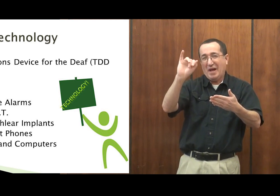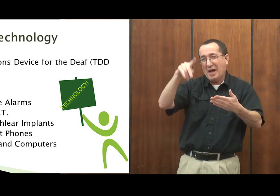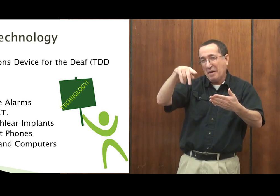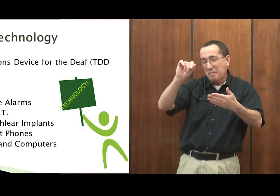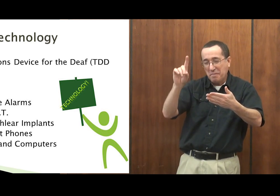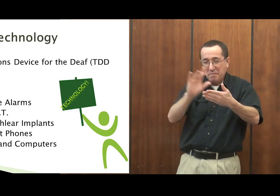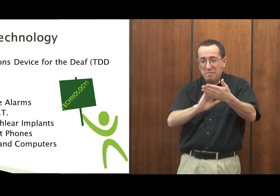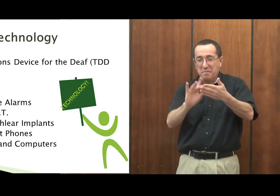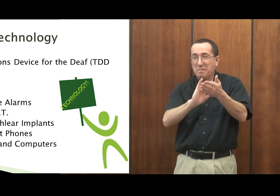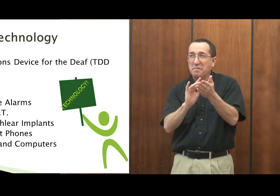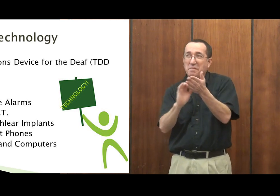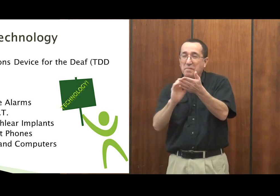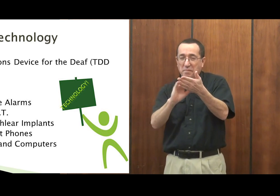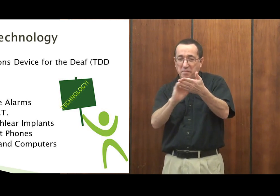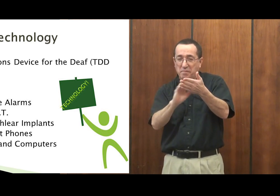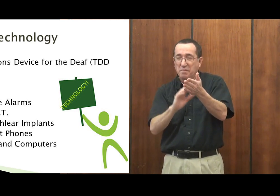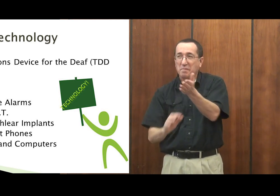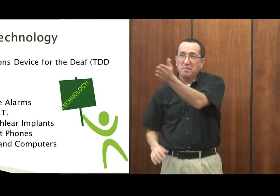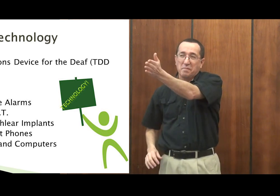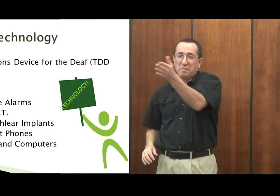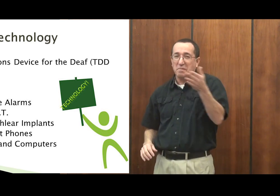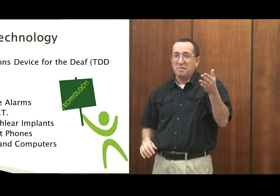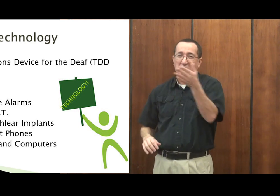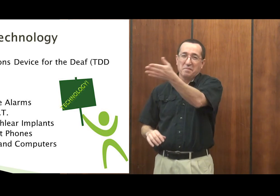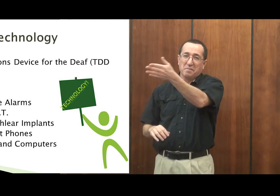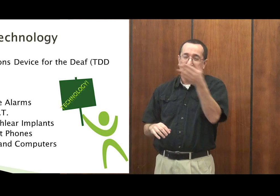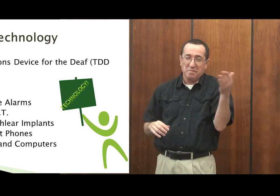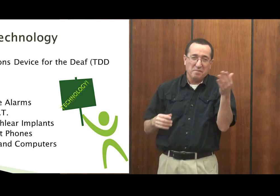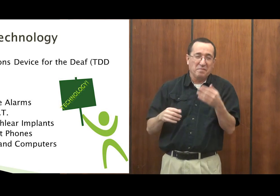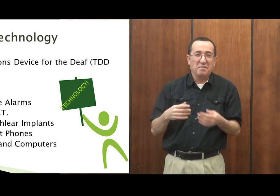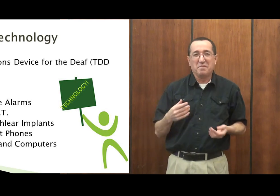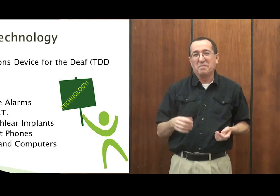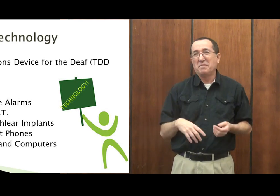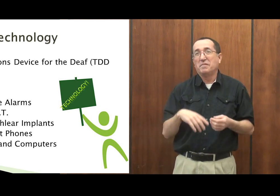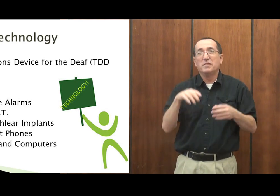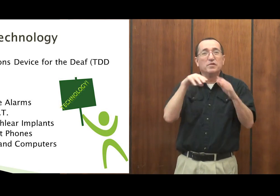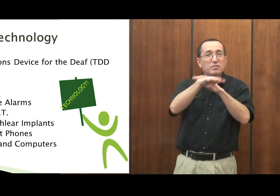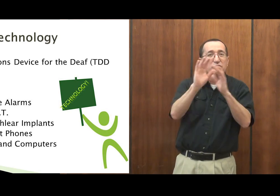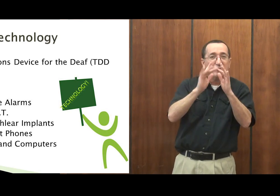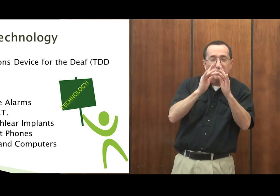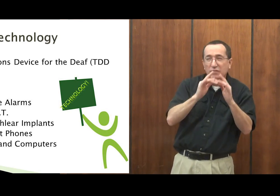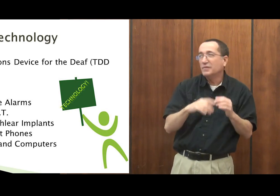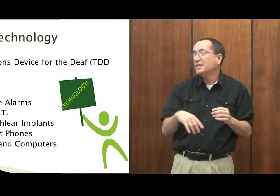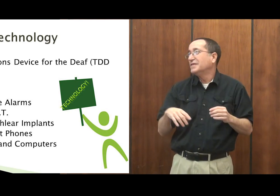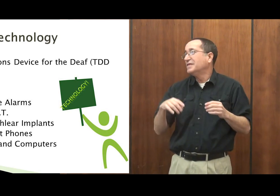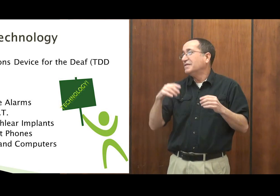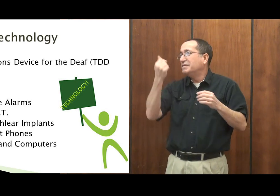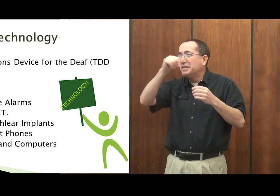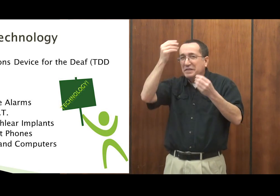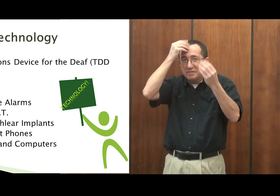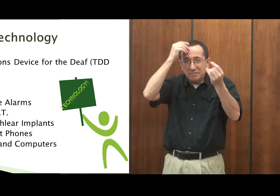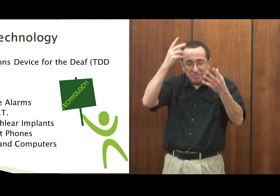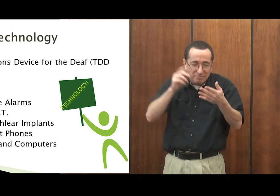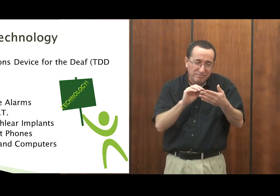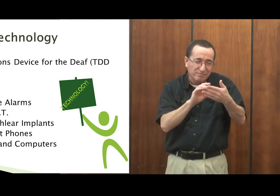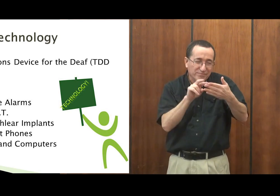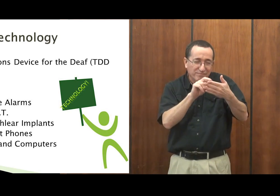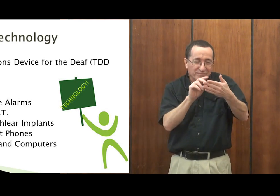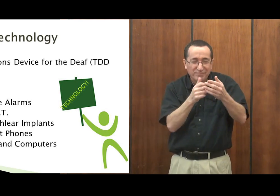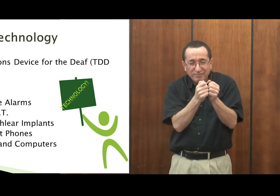There's websites. There's apps. There's all kinds of iPhones and all different kinds of phones out there. Internet information